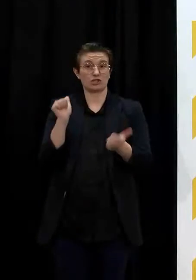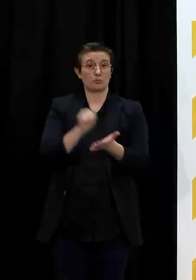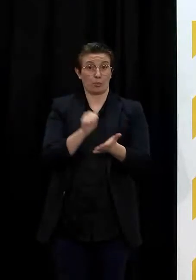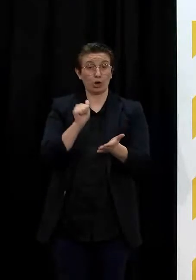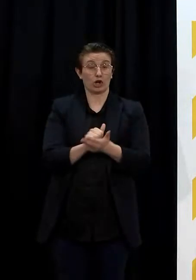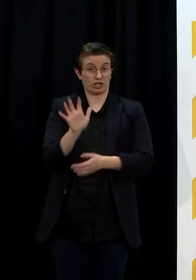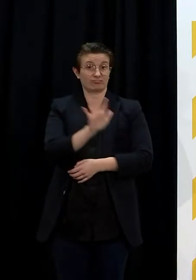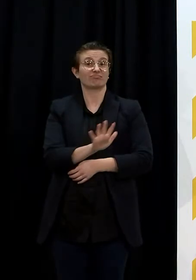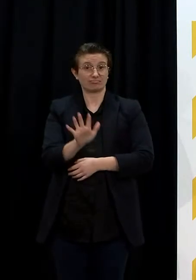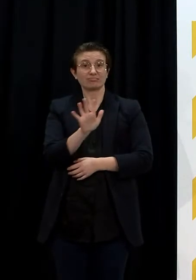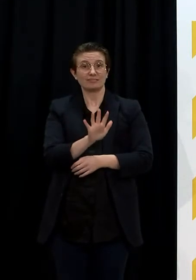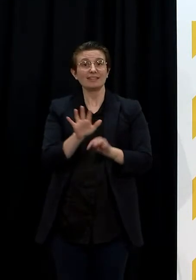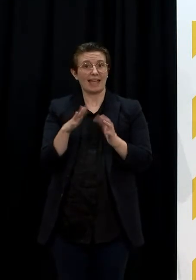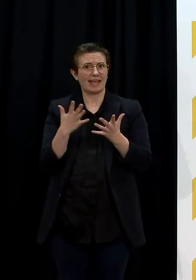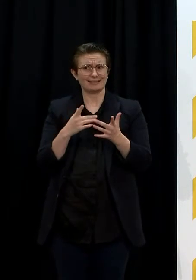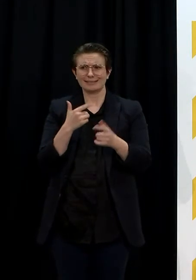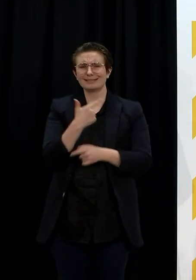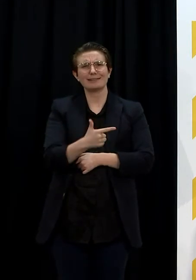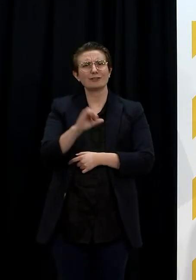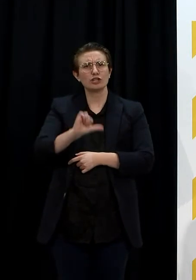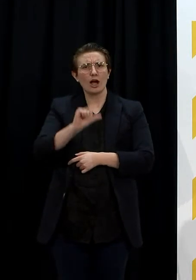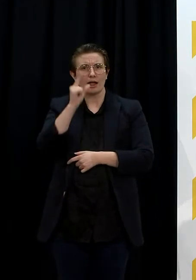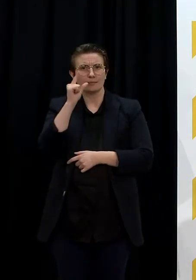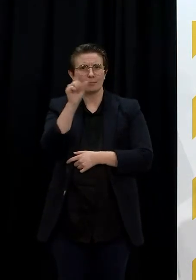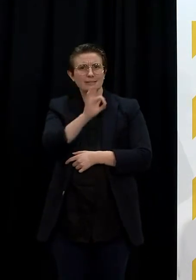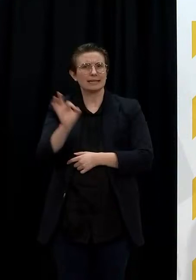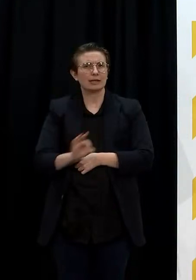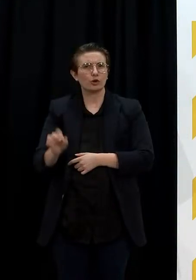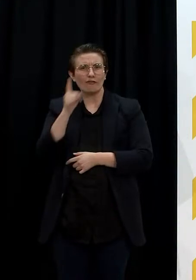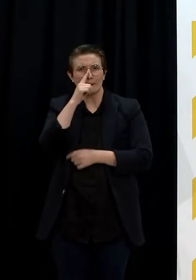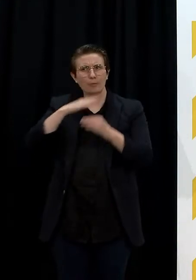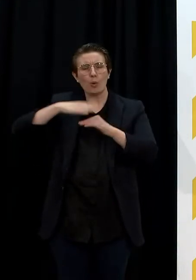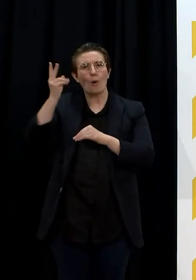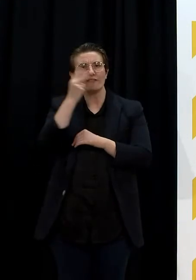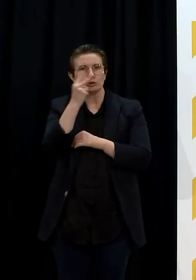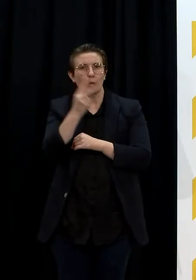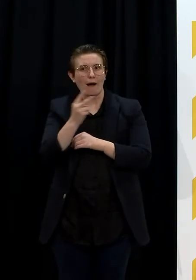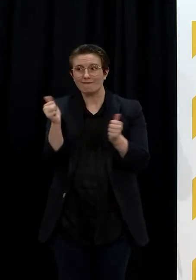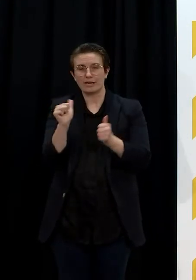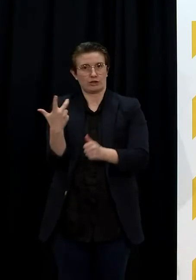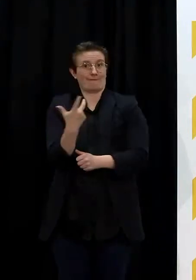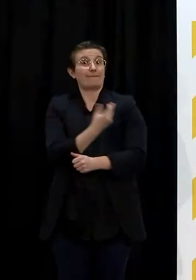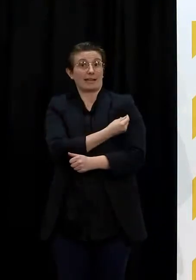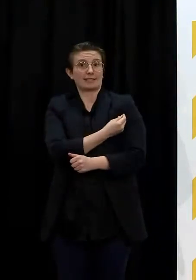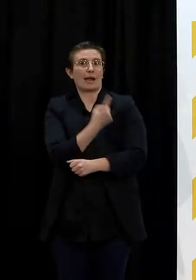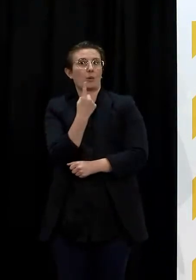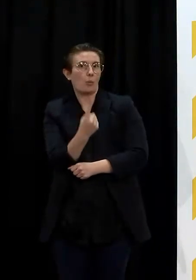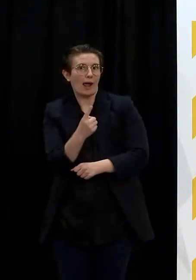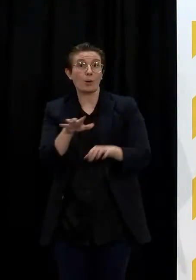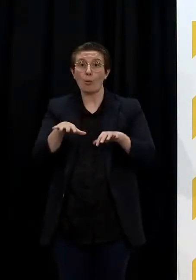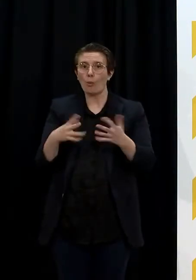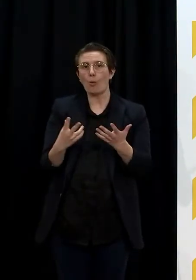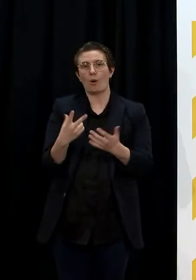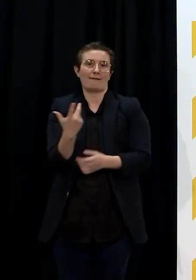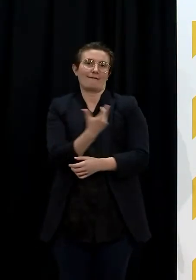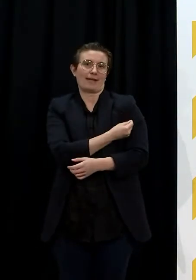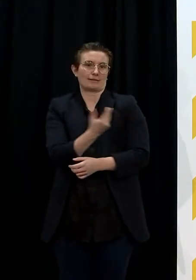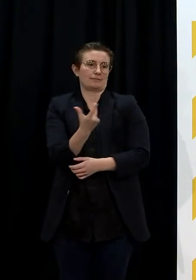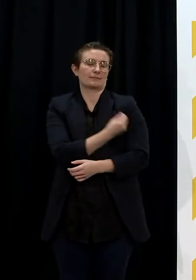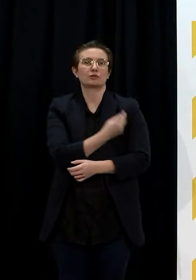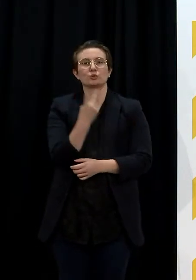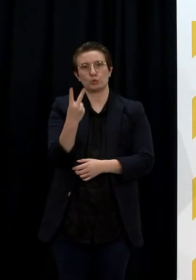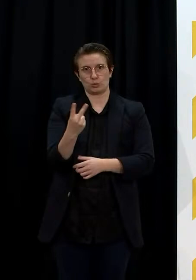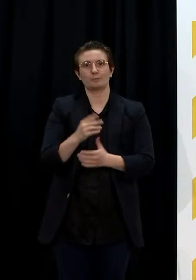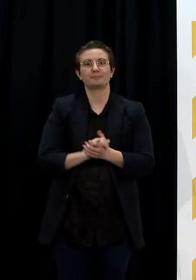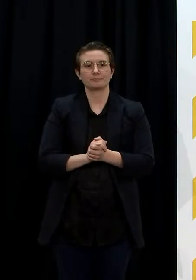with at least one dose. Finally, more than 24,000 essential workers have had their first vaccination over the last